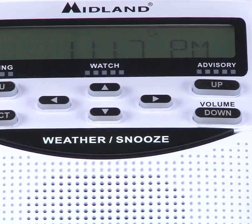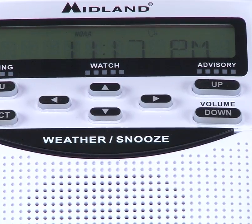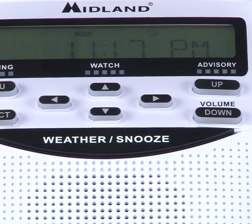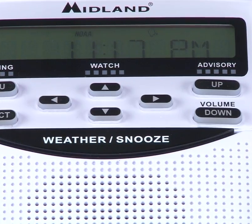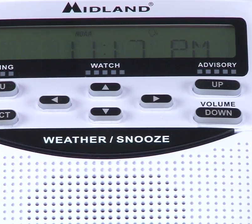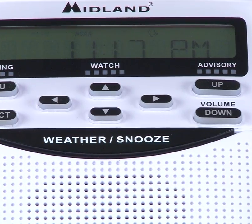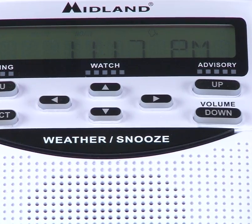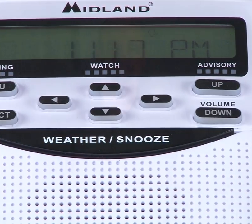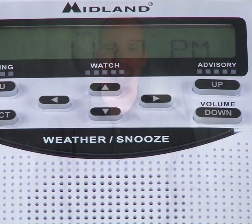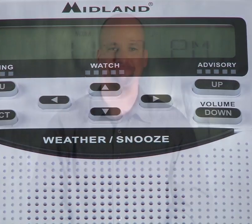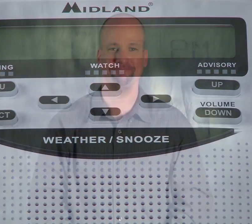Speaker of the